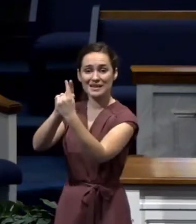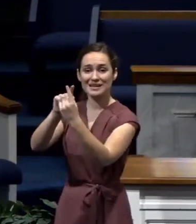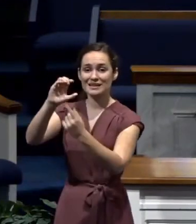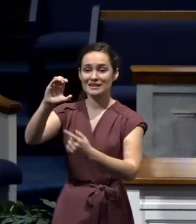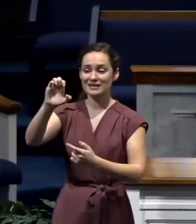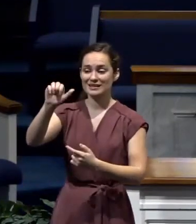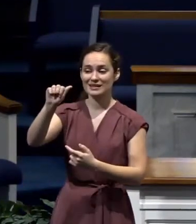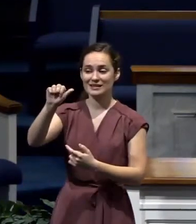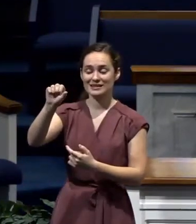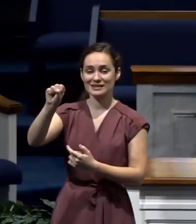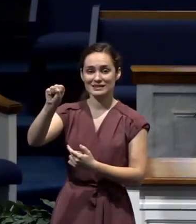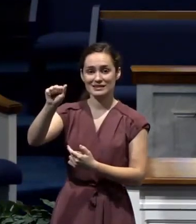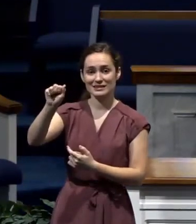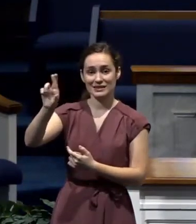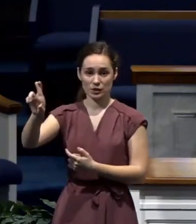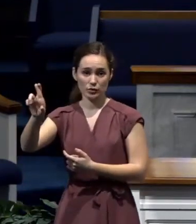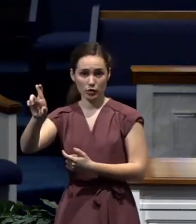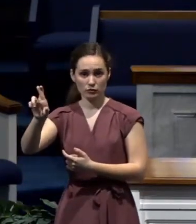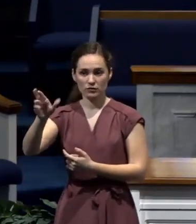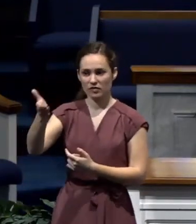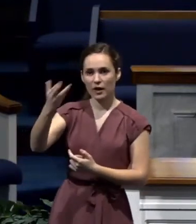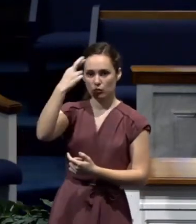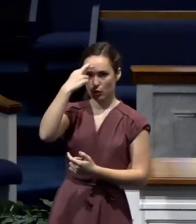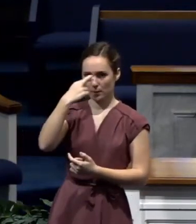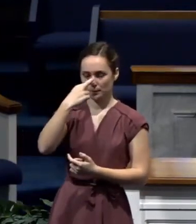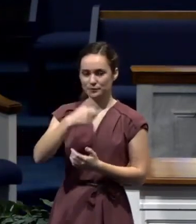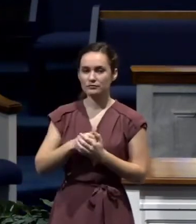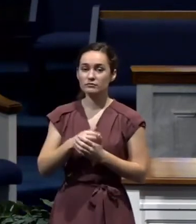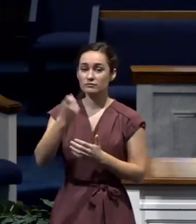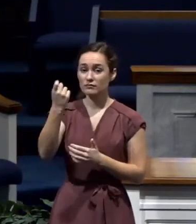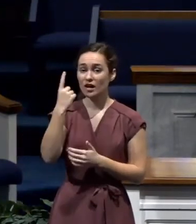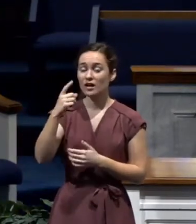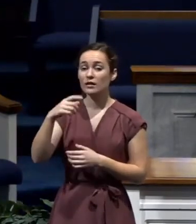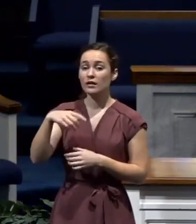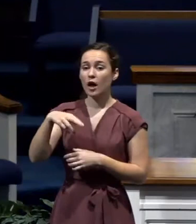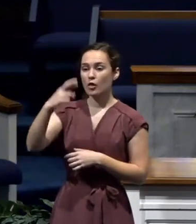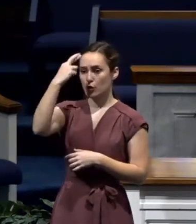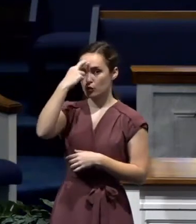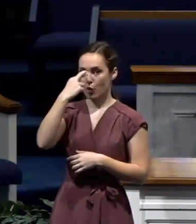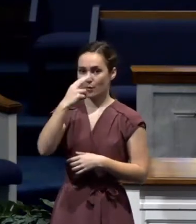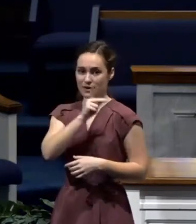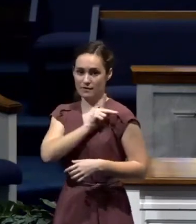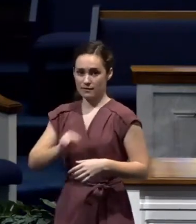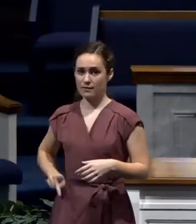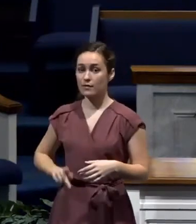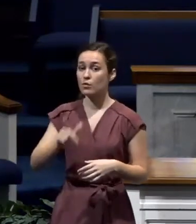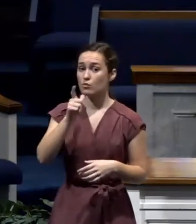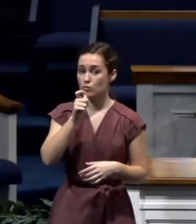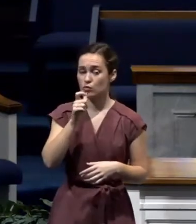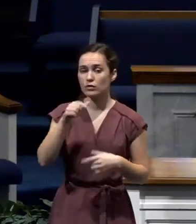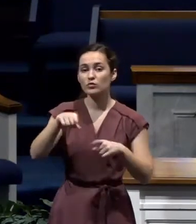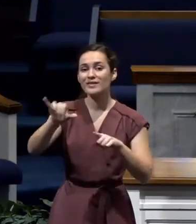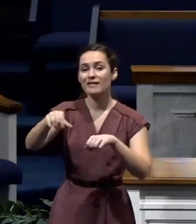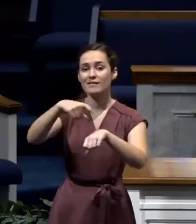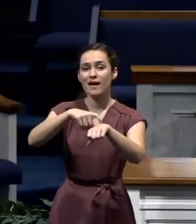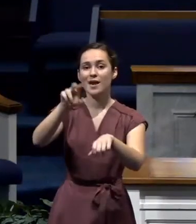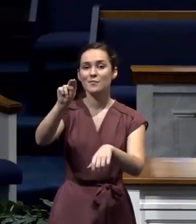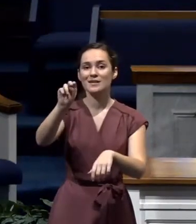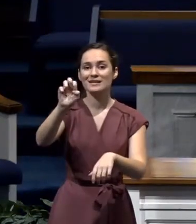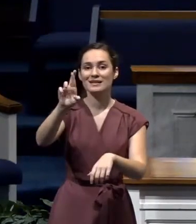there in Rome. Now, of course, the Roman emperor at that time was Nero. And